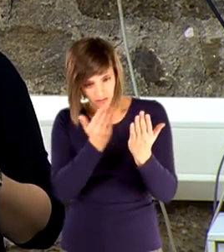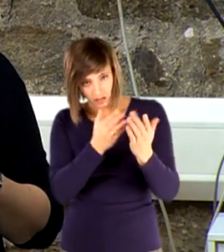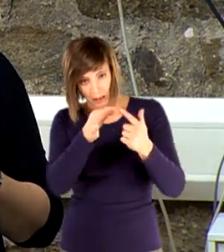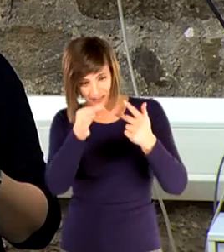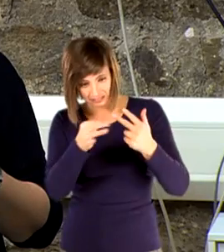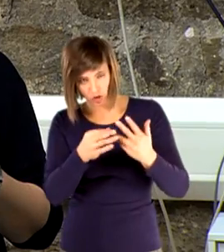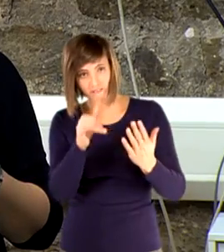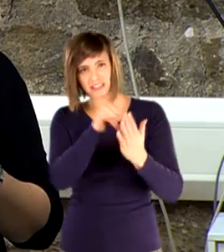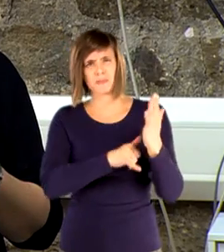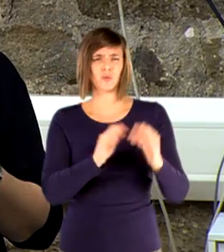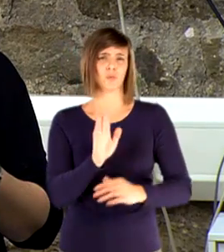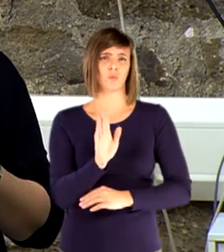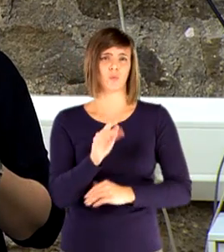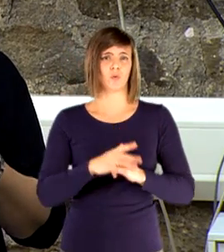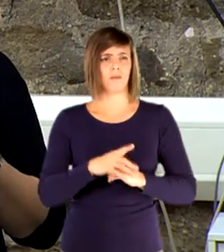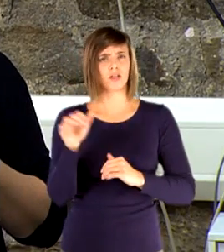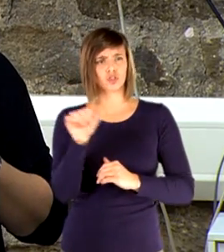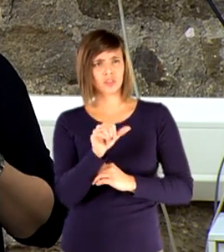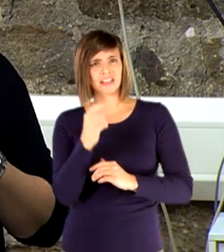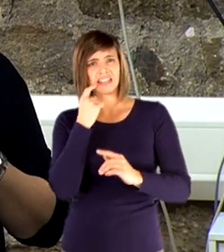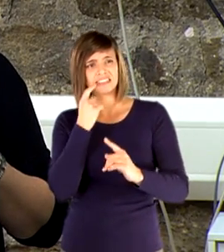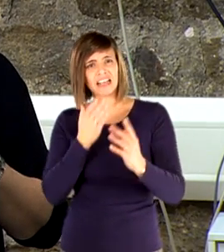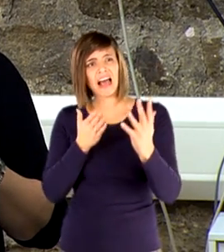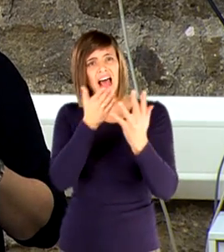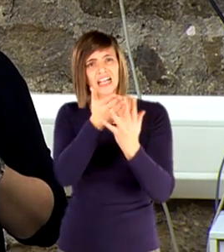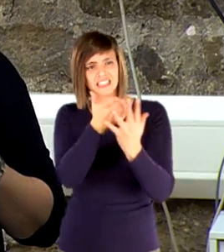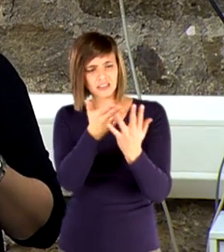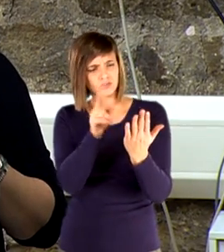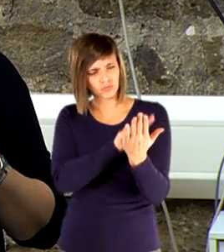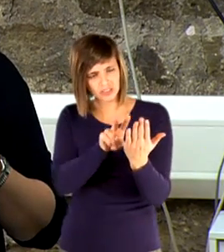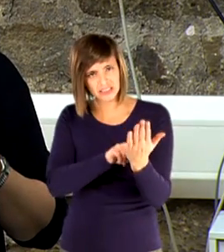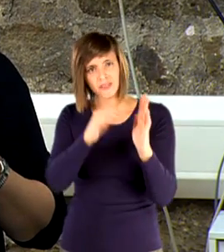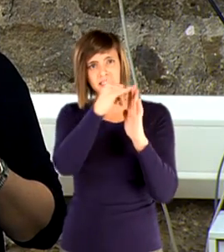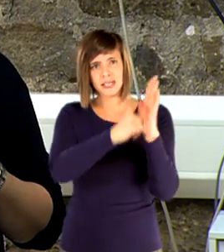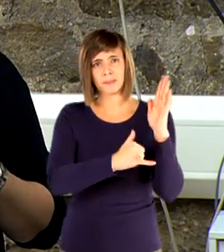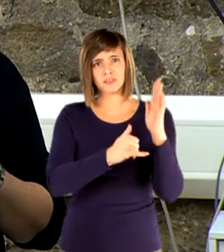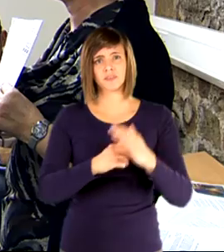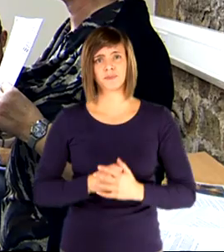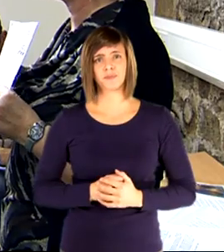appendix to the statement, they should certainly be able fairly easily to access the actual statement itself.